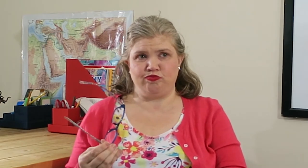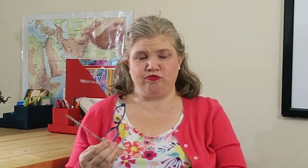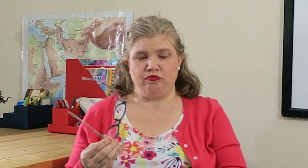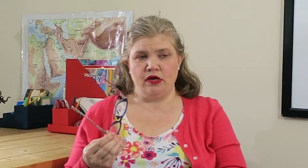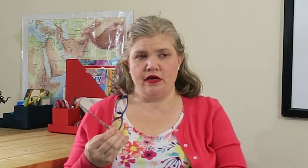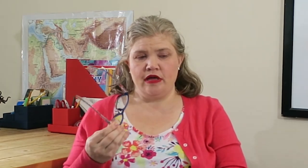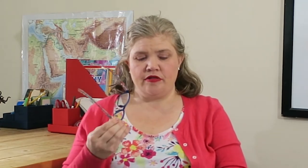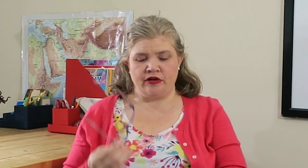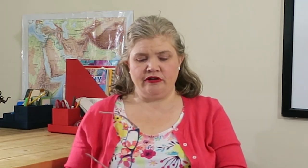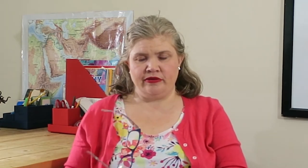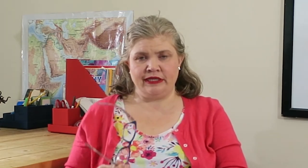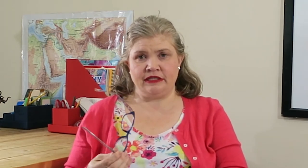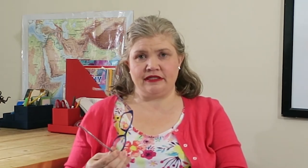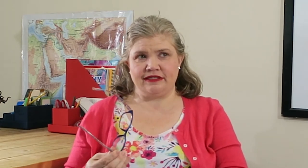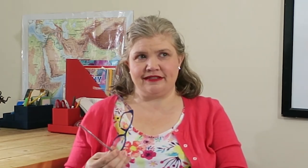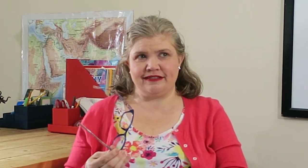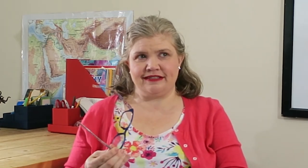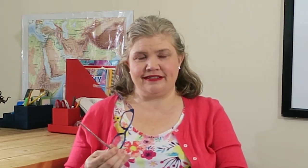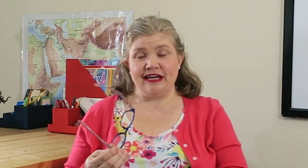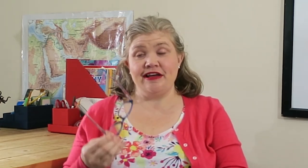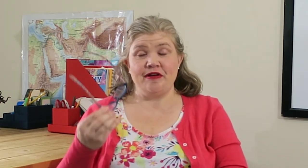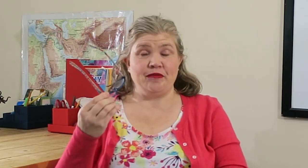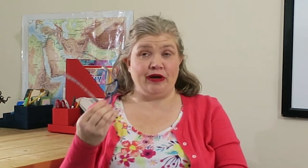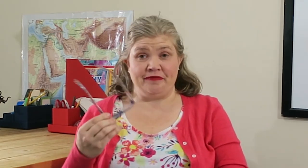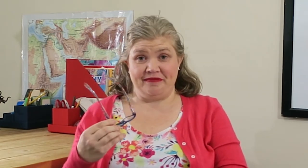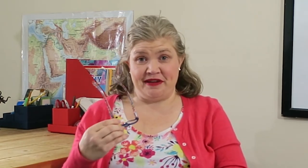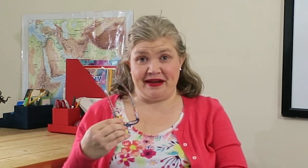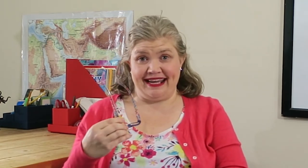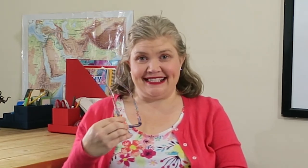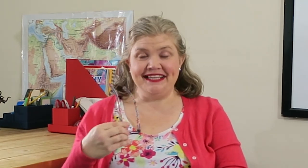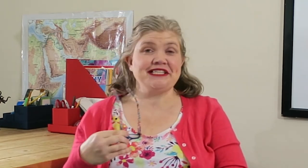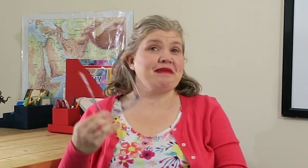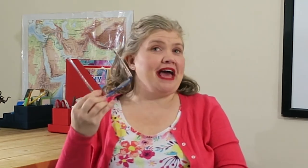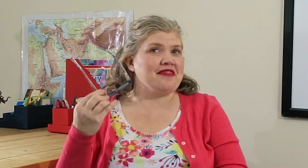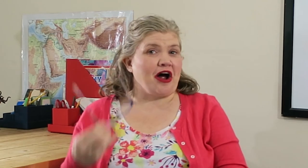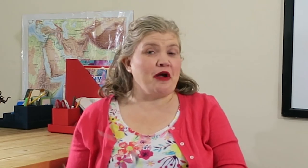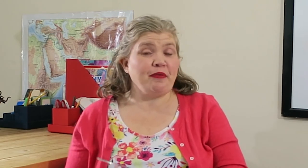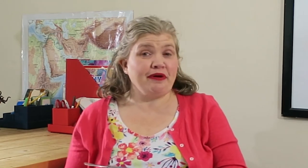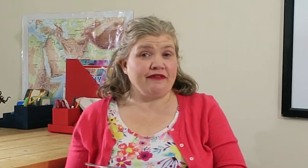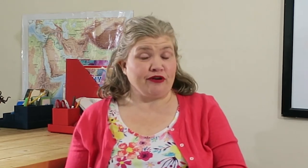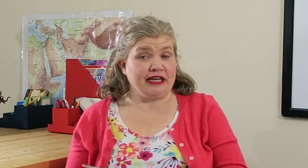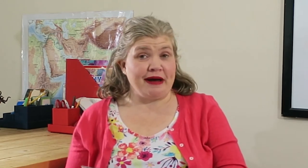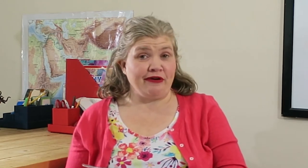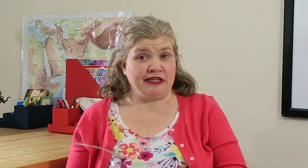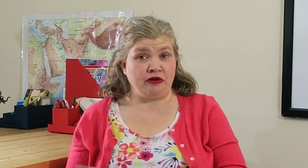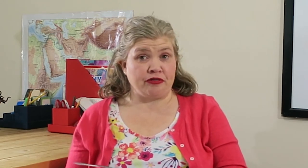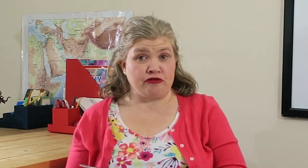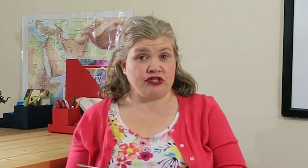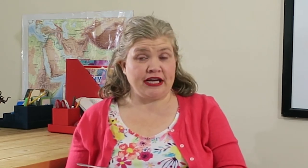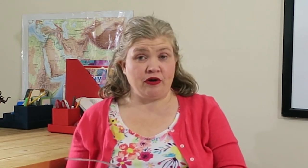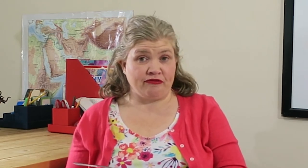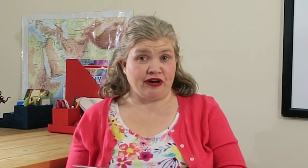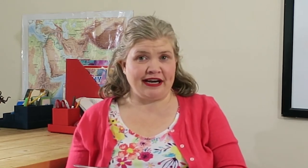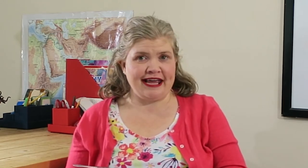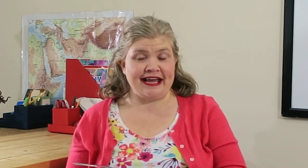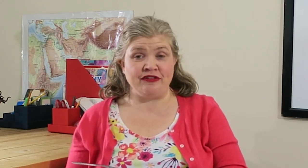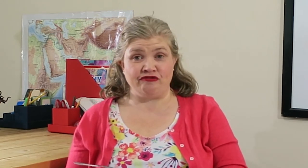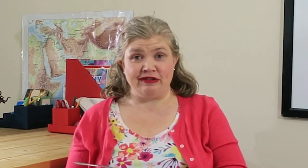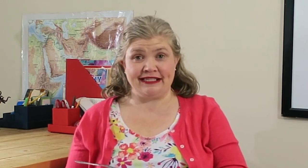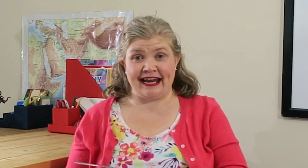that aren't going, well, in my case at least, that I will probably forget about until Thursday or Friday and then realize that